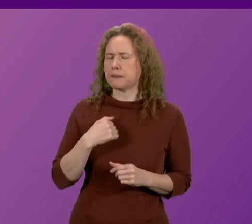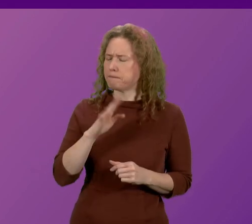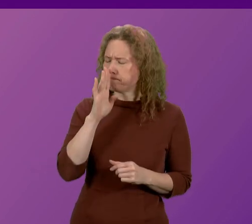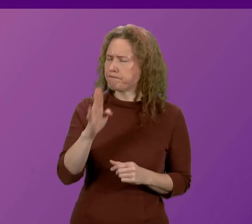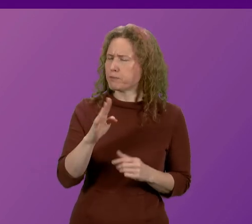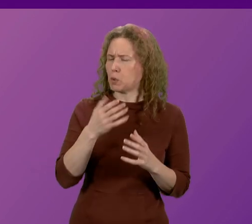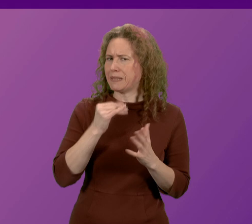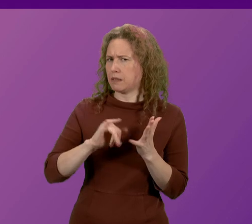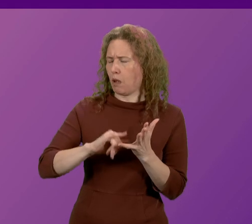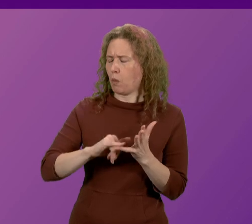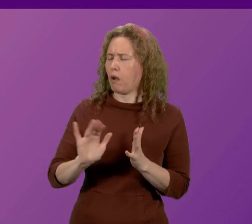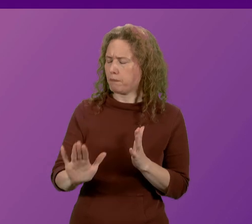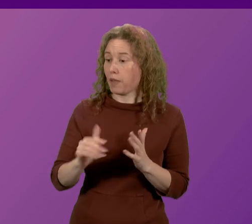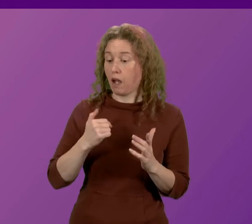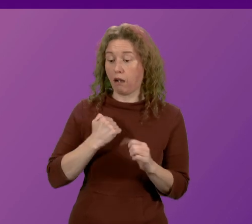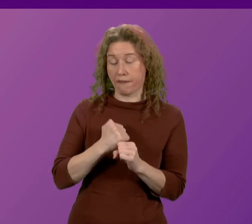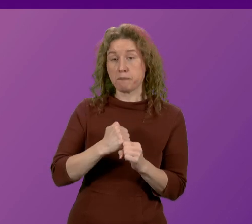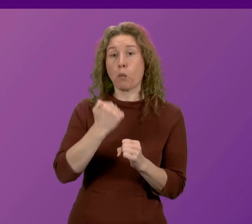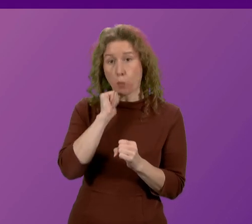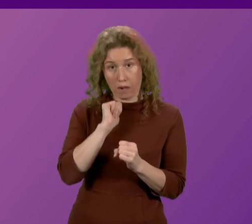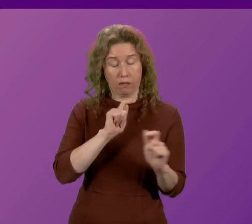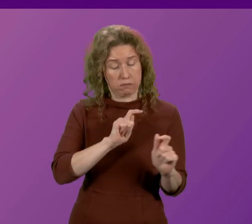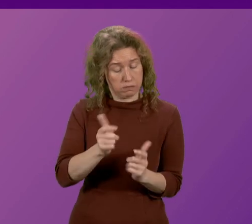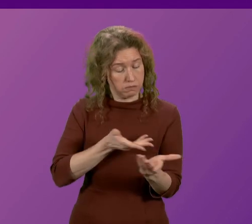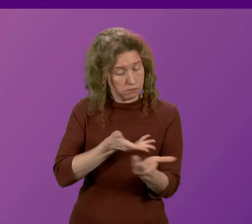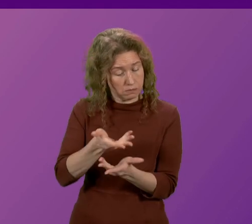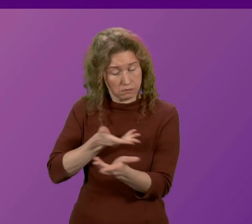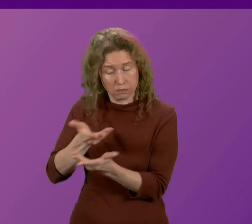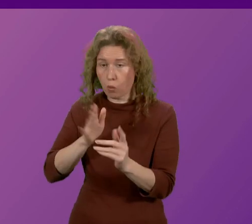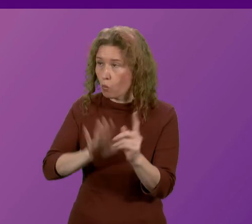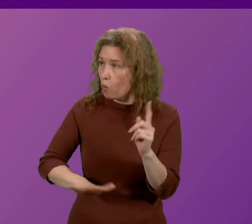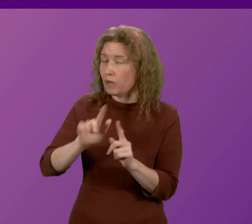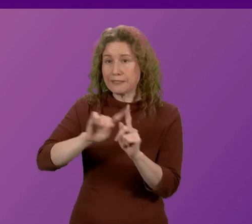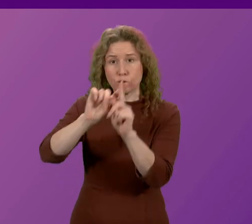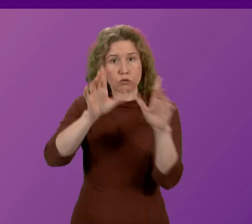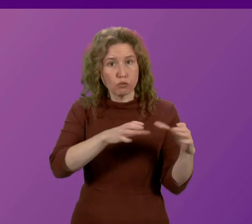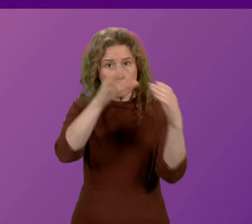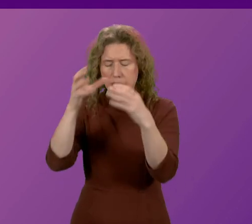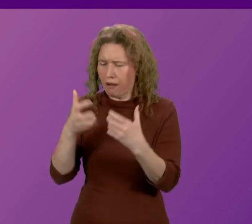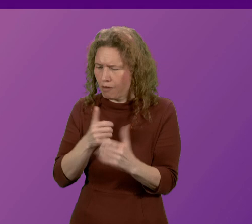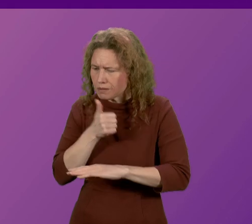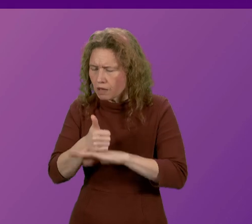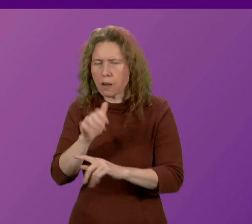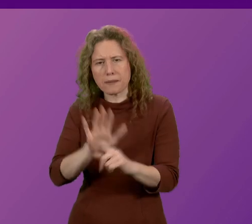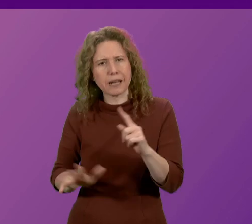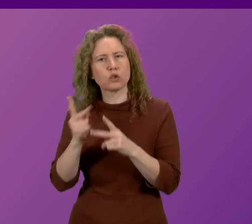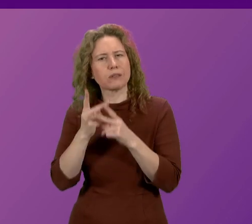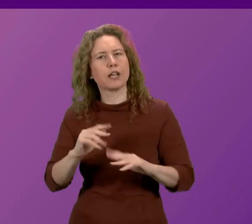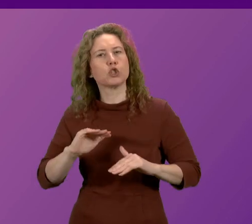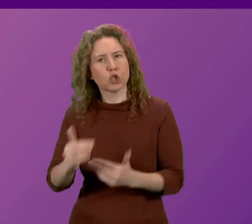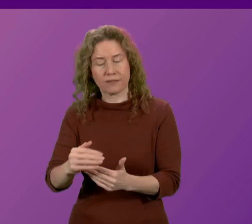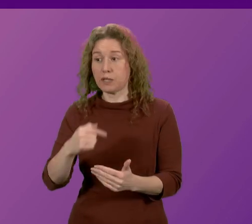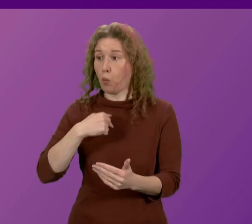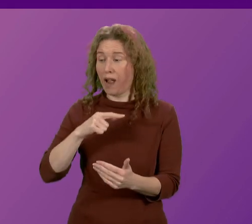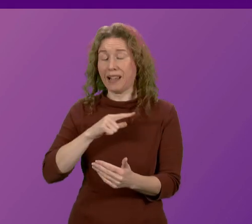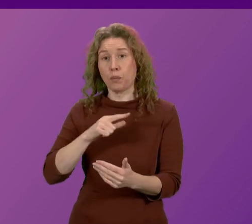Mr Sawa is, the government will engage constructively with all interested parties about the establishment of a national care service. Because